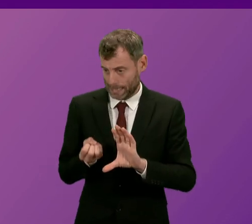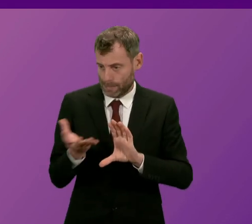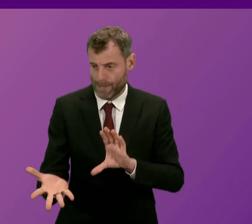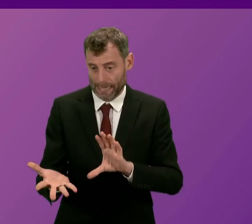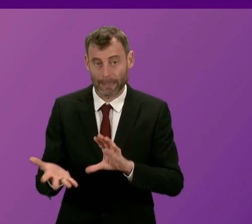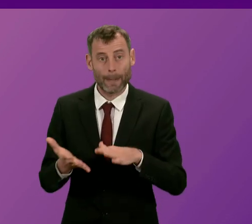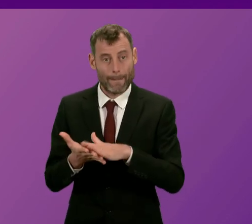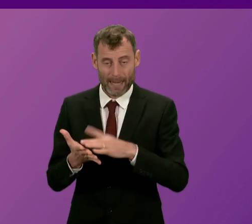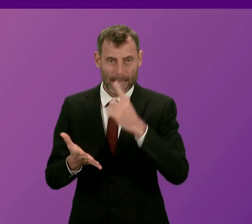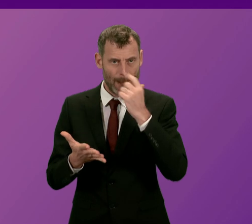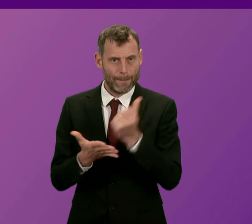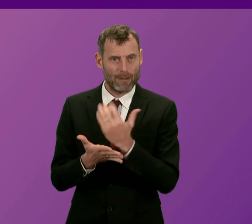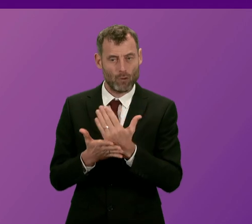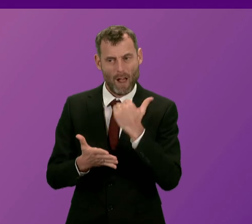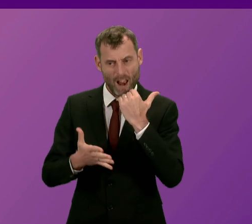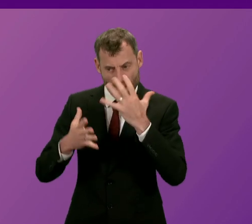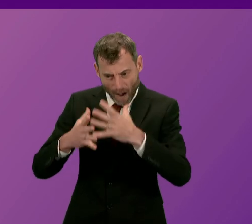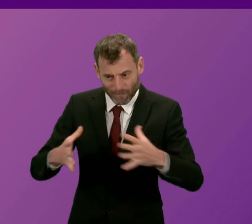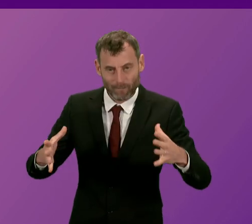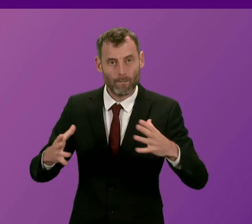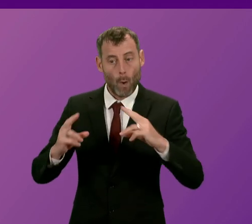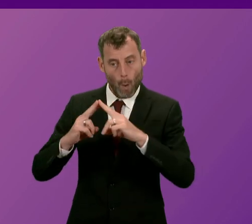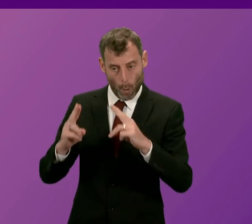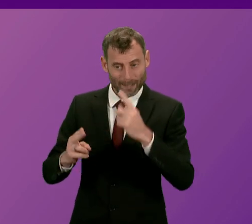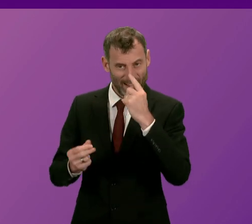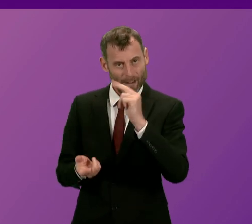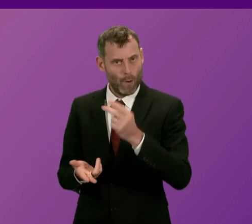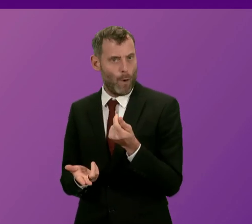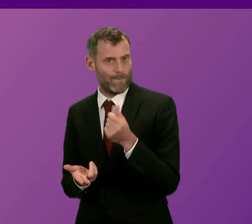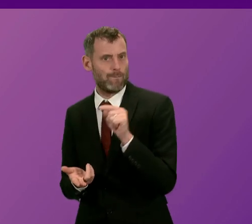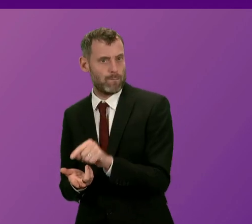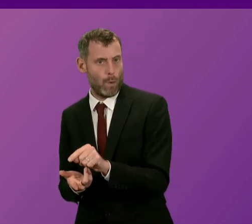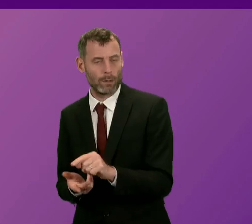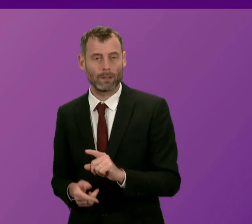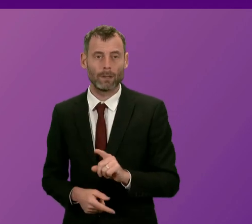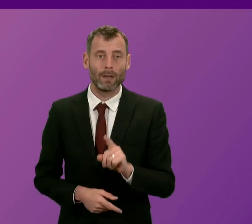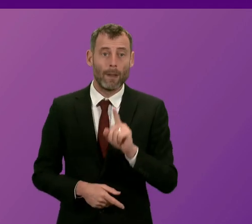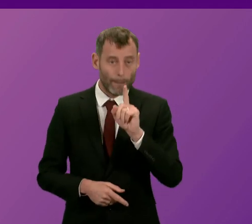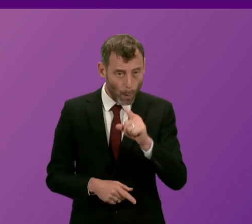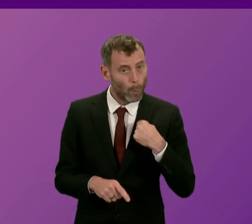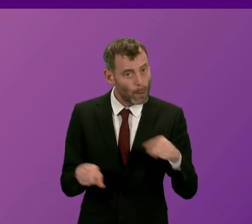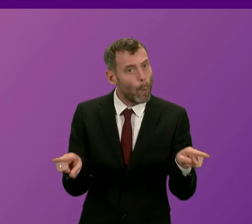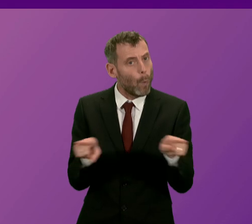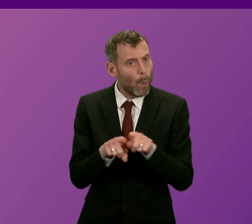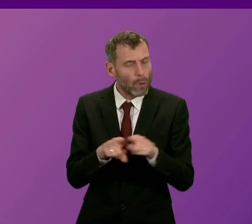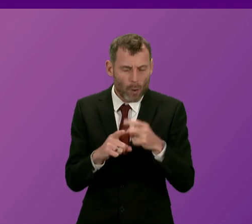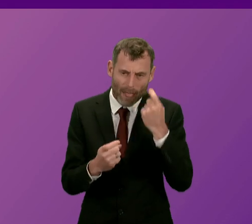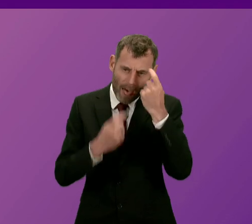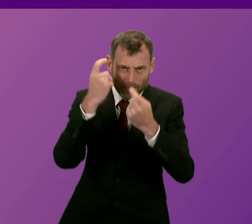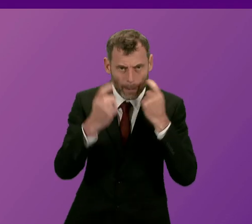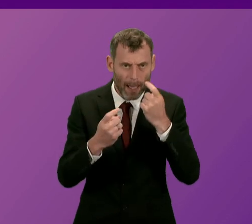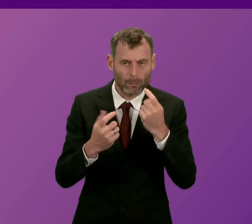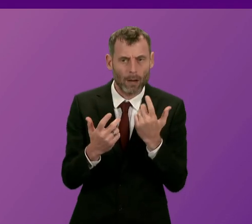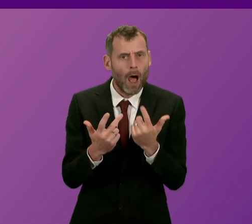us to sustain our investment in affordable housing but the government is also deploying innovation to ensure that some of the other